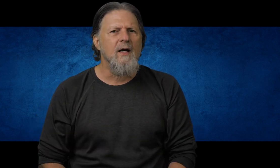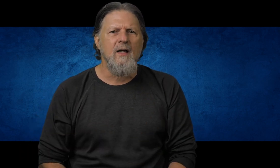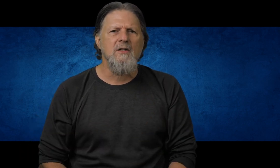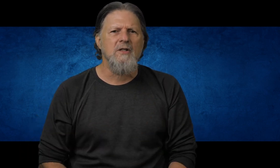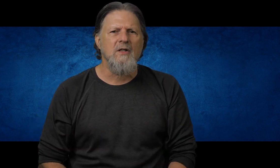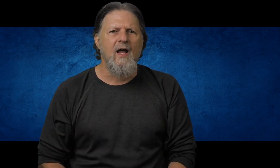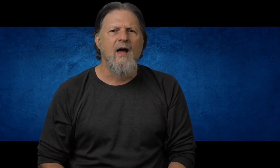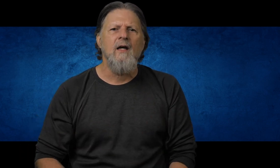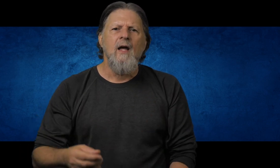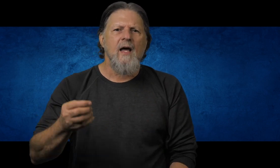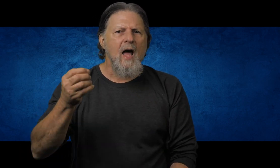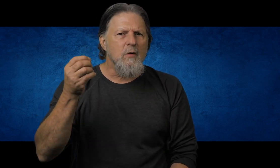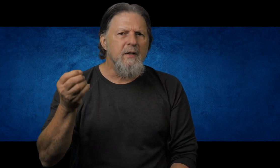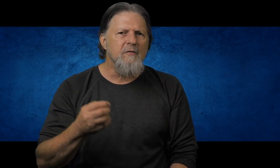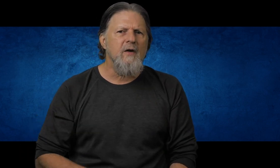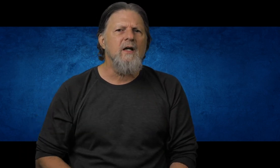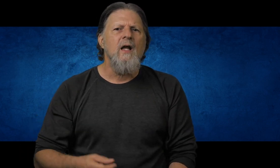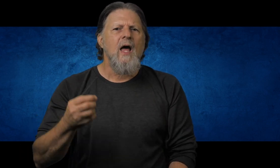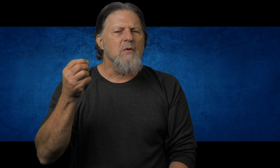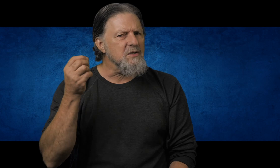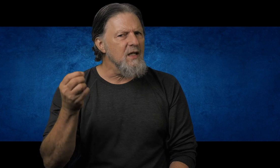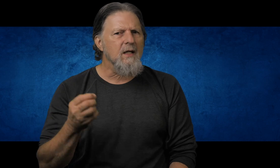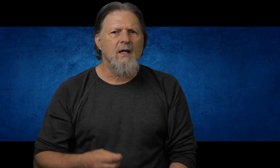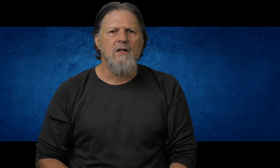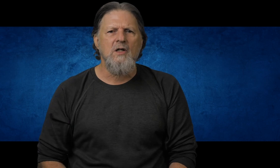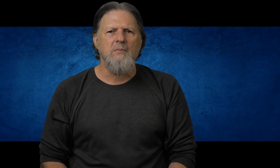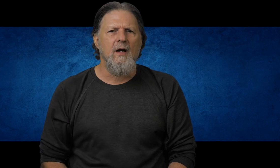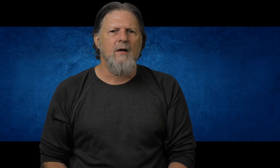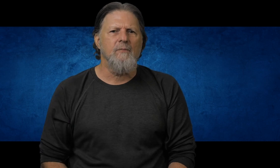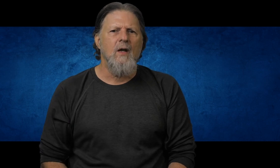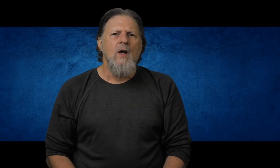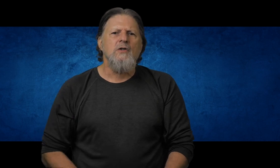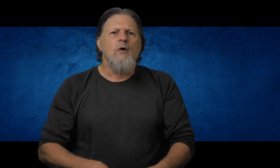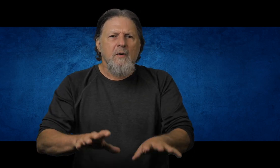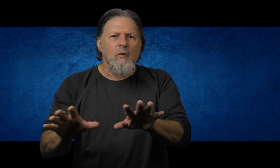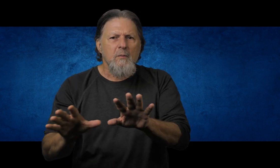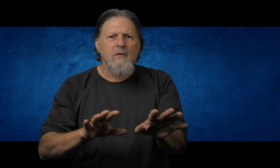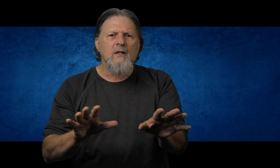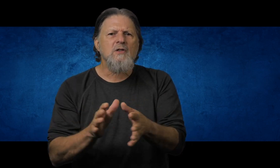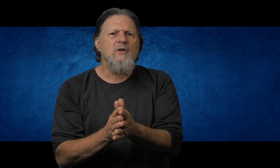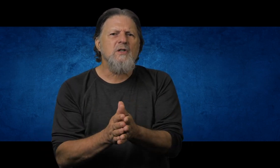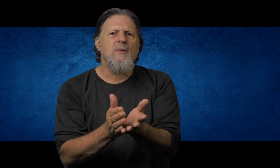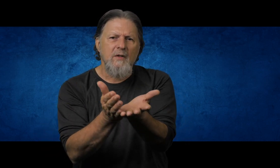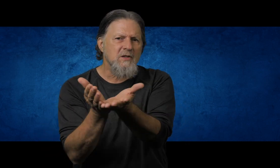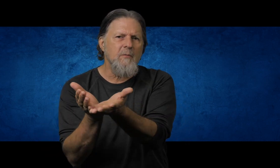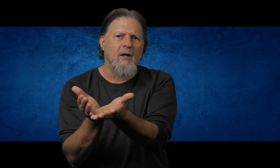against this attack, and I will be defeated and will sink into despair. So before we move on, let's close this up with a summary.